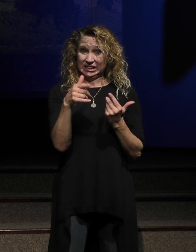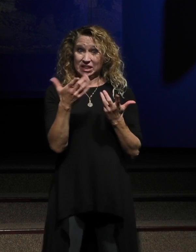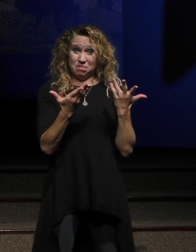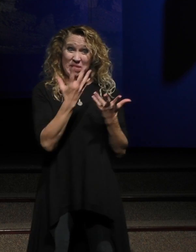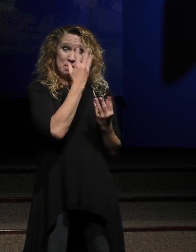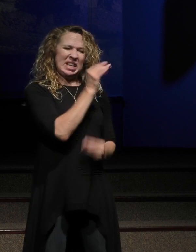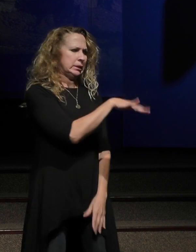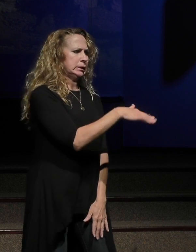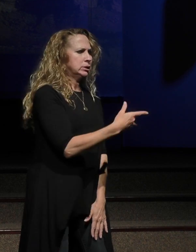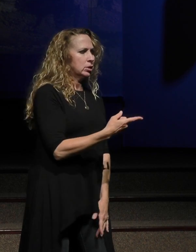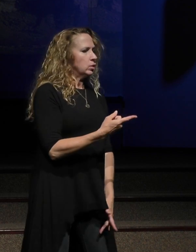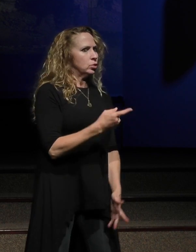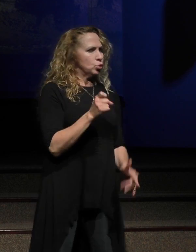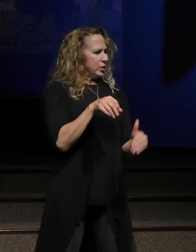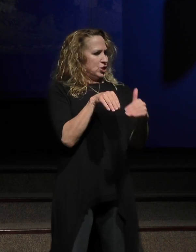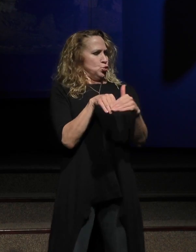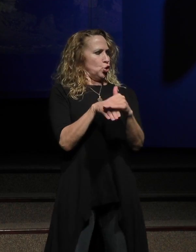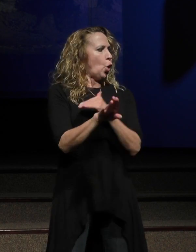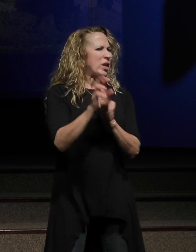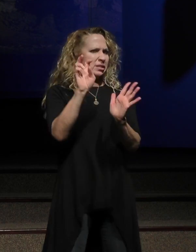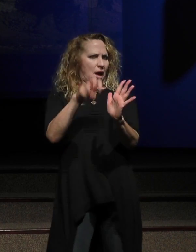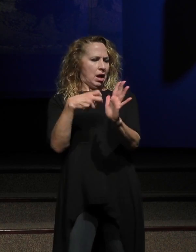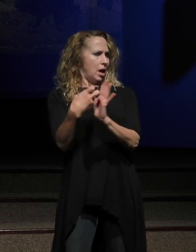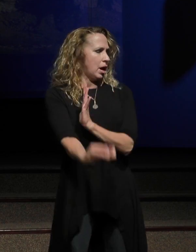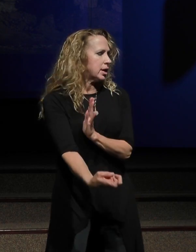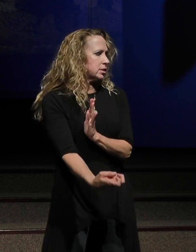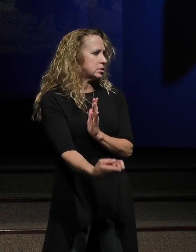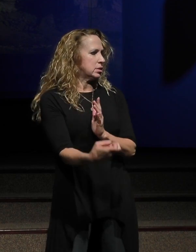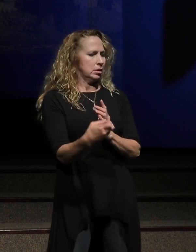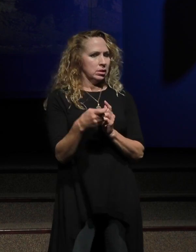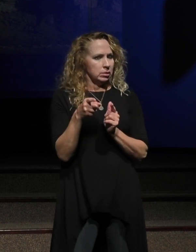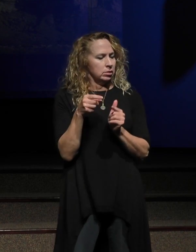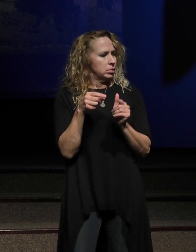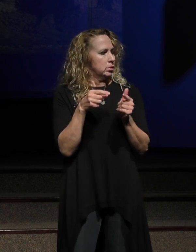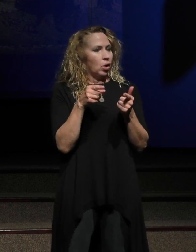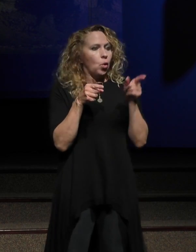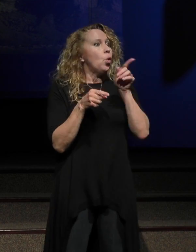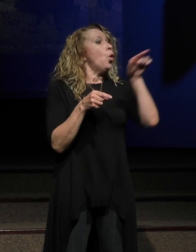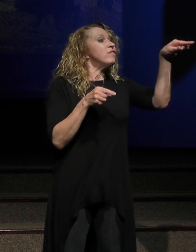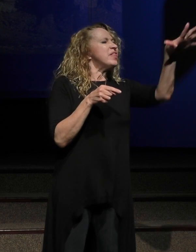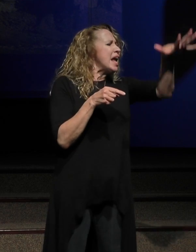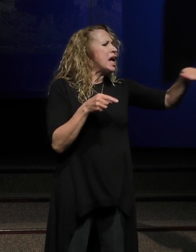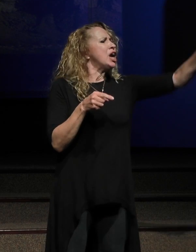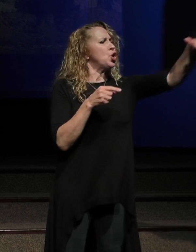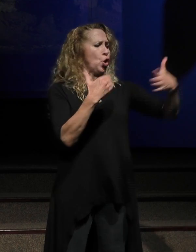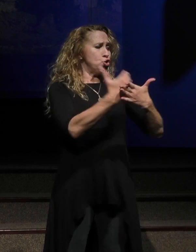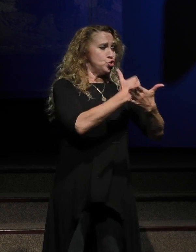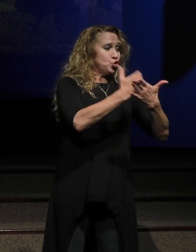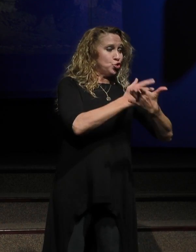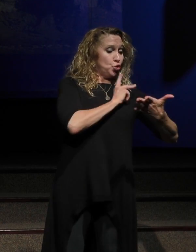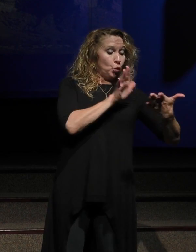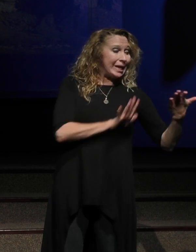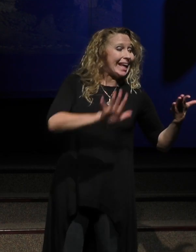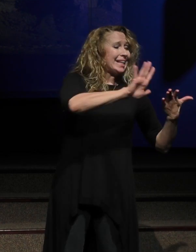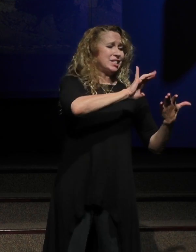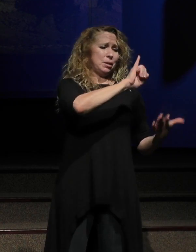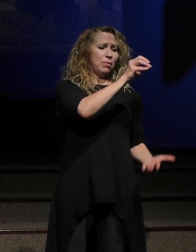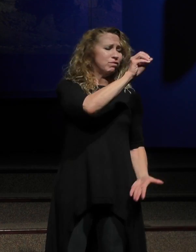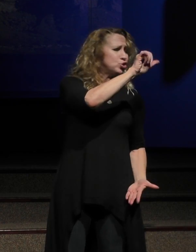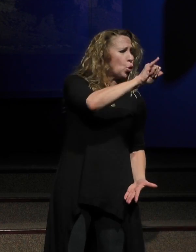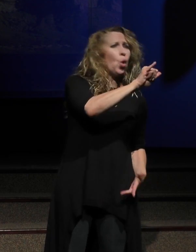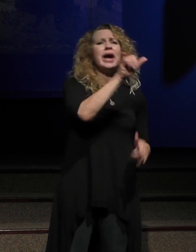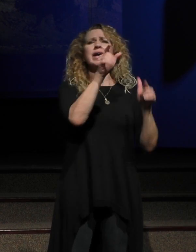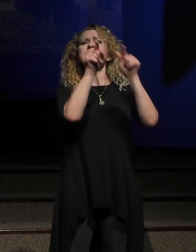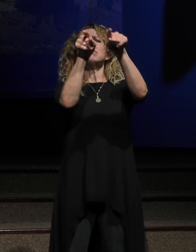listen, come on, you got to go inside right inside that right there. There's the, the, the new kingdom, the, the kingdom of joy, the kingdom of